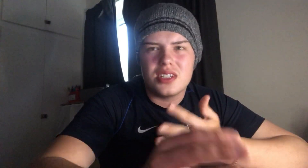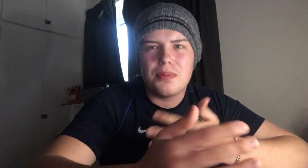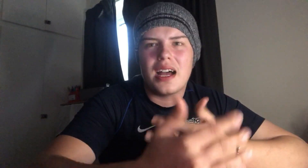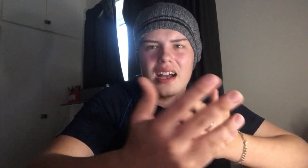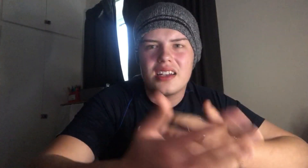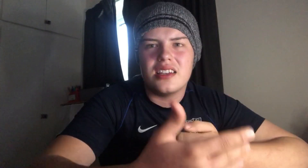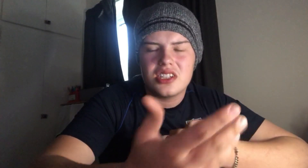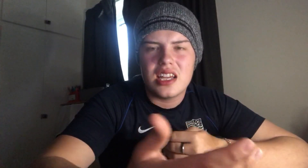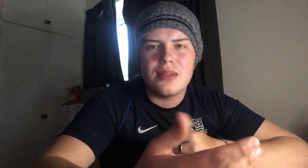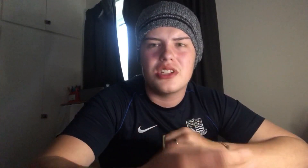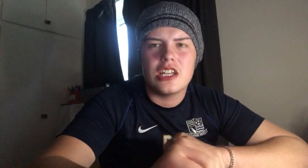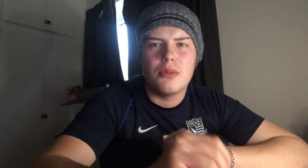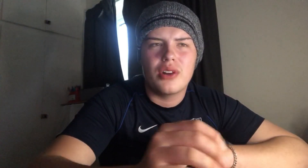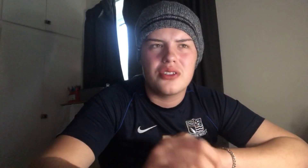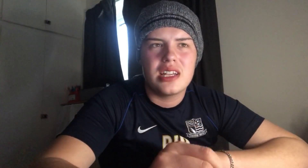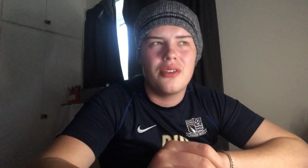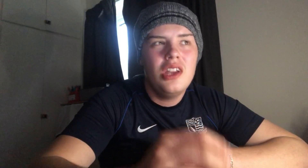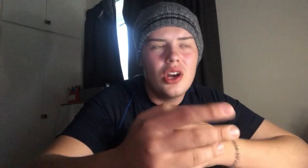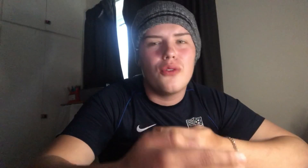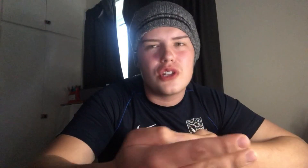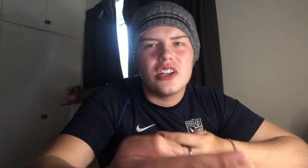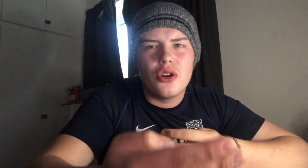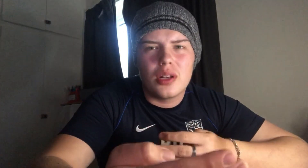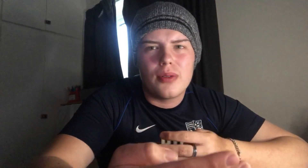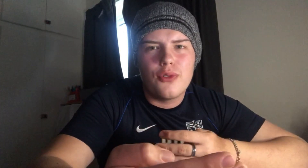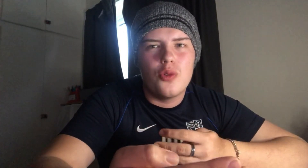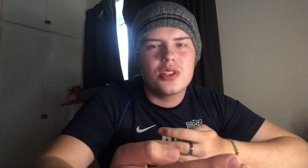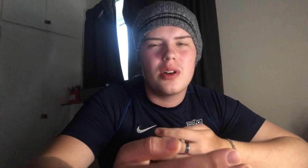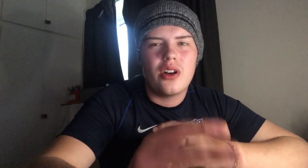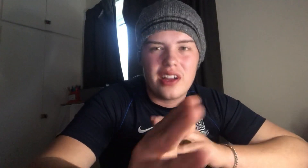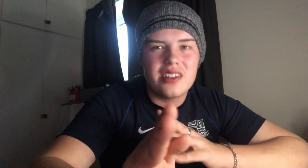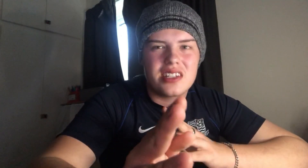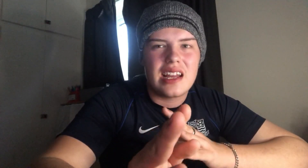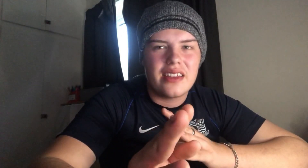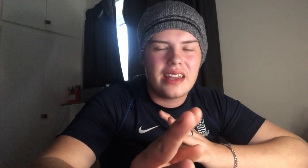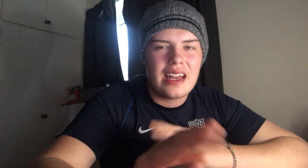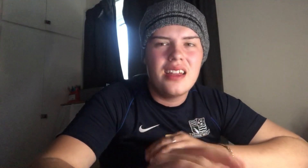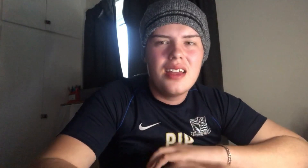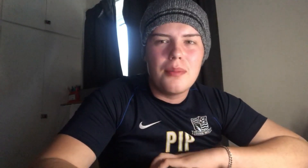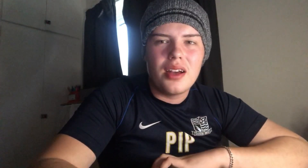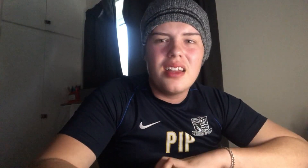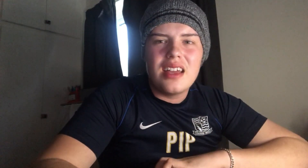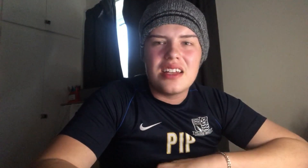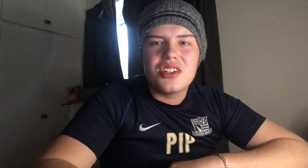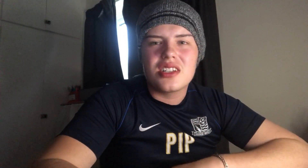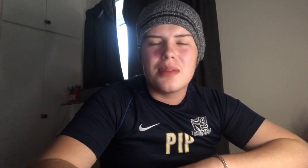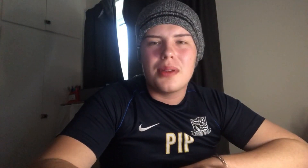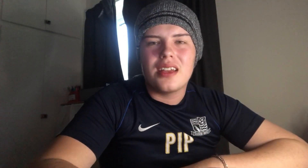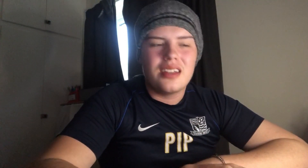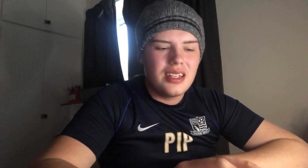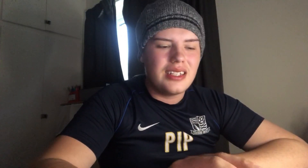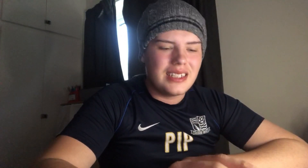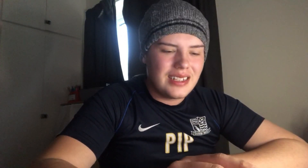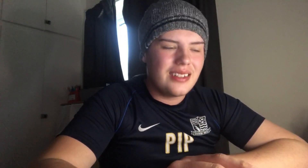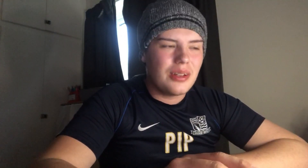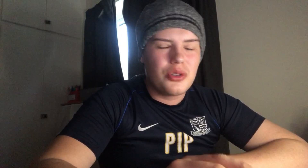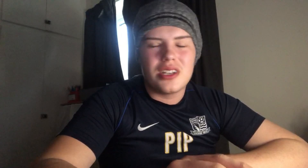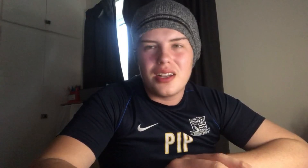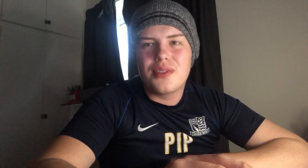is bad in the team and the team morale is down, obviously, you're not going to perform as well. I understand that. But it's just a bit, you know, there wasn't enough